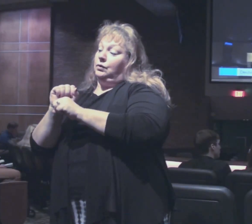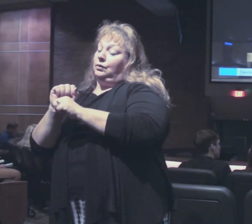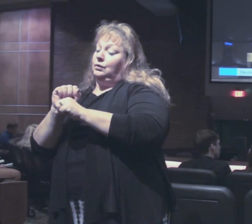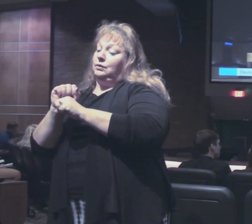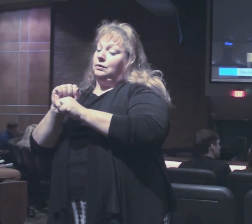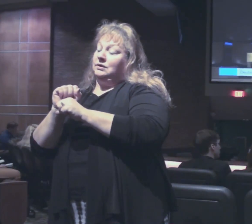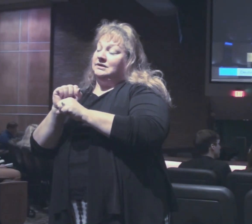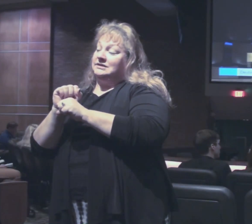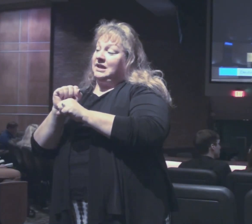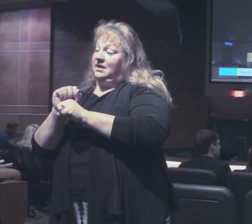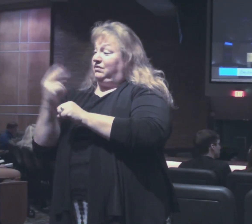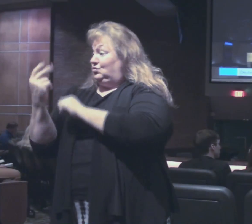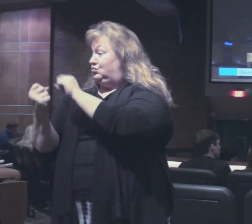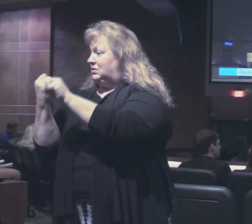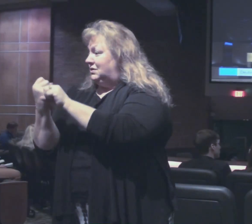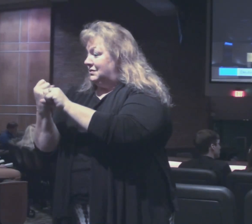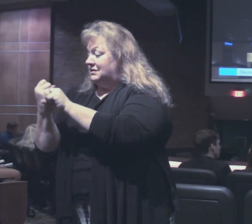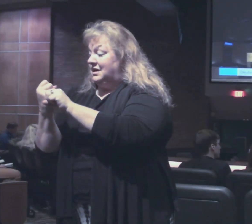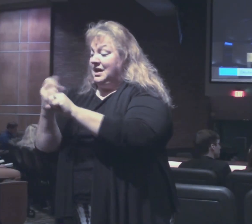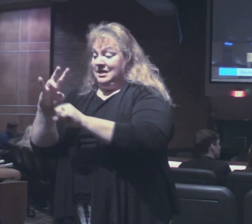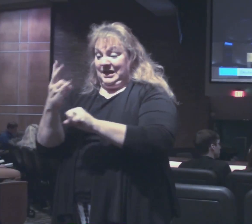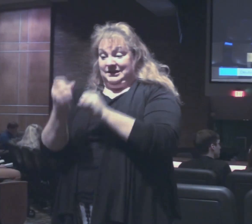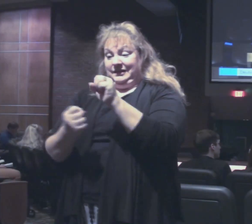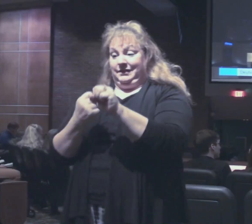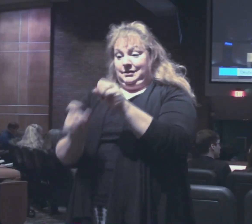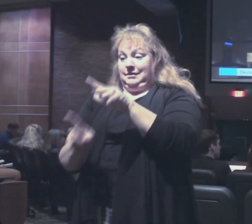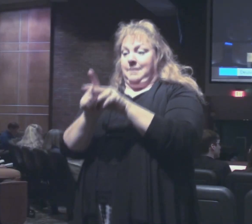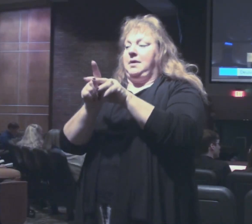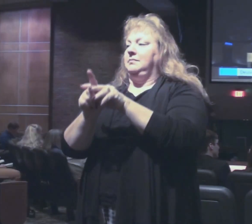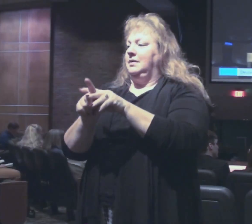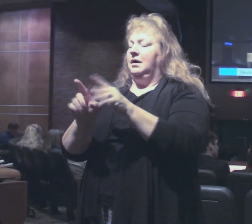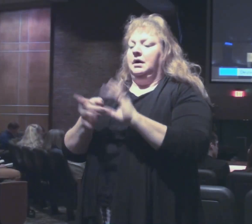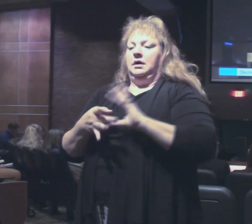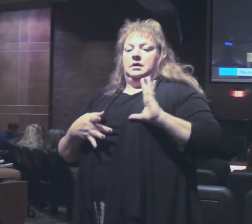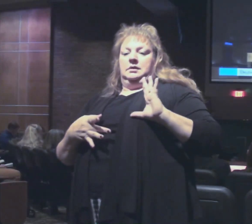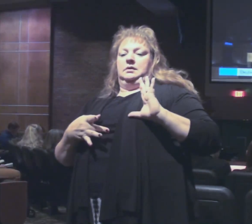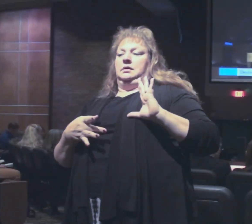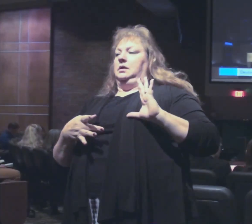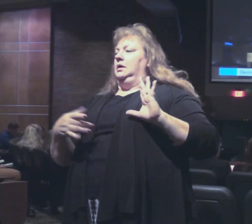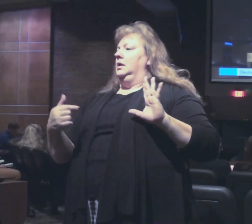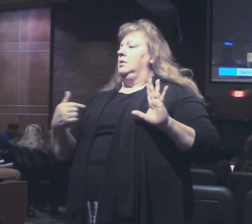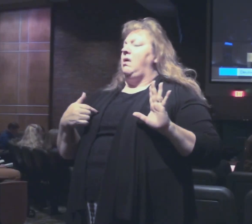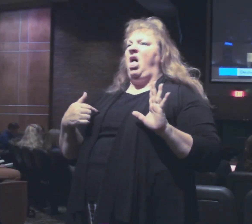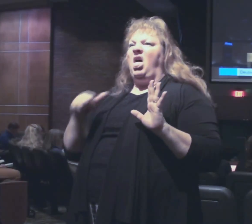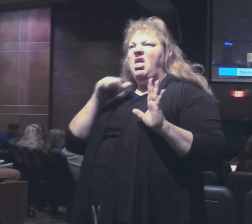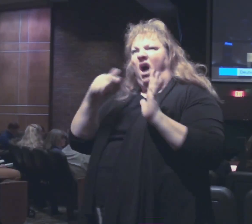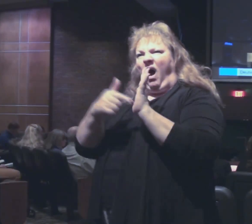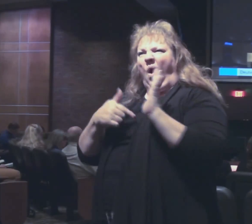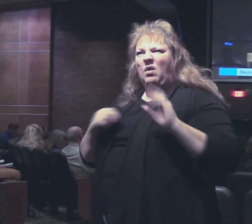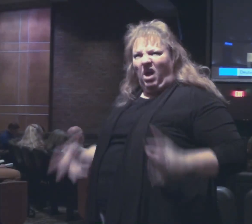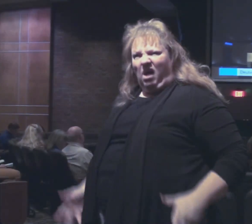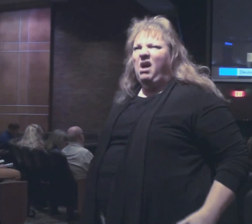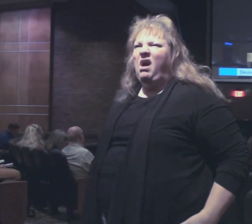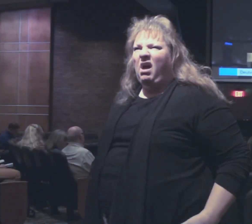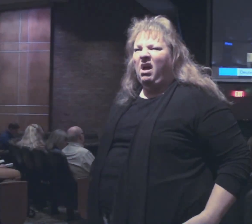years and the sabbatical year came up, you're free. So you can see some people would say I'm not getting my just do out of this.